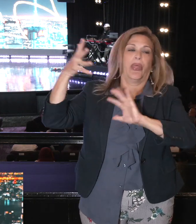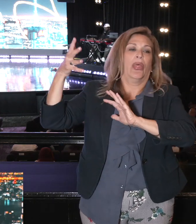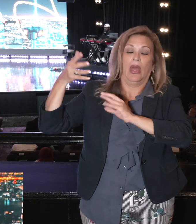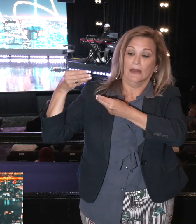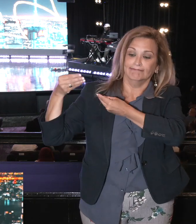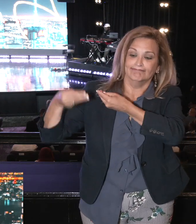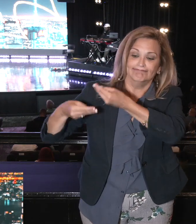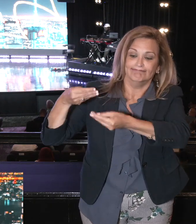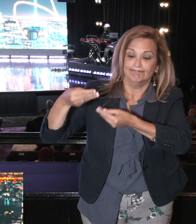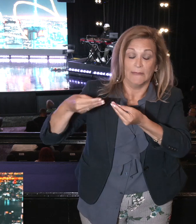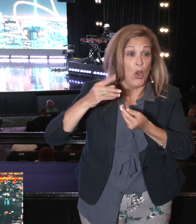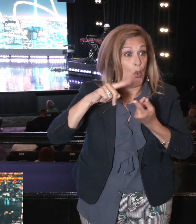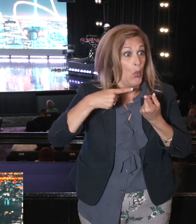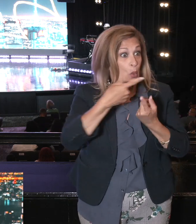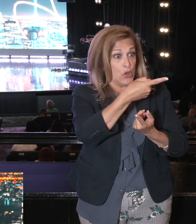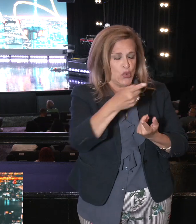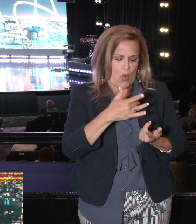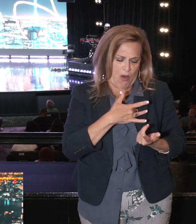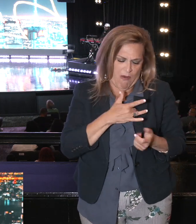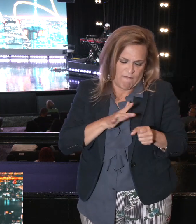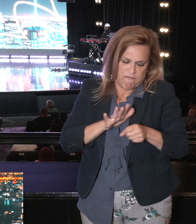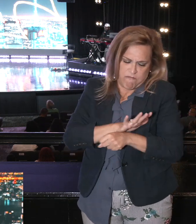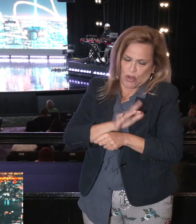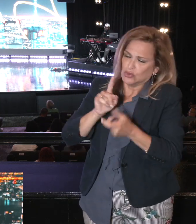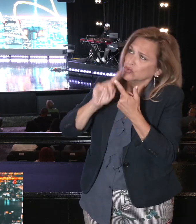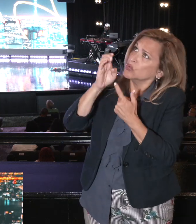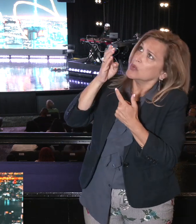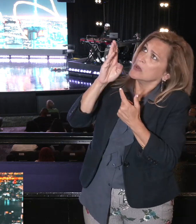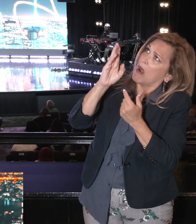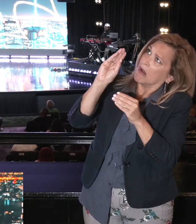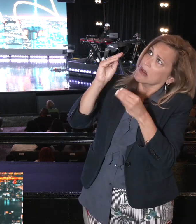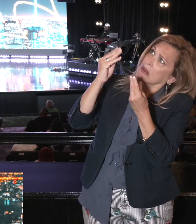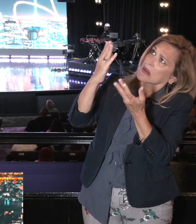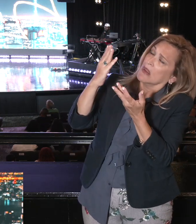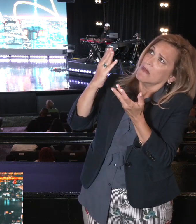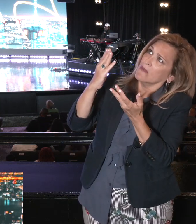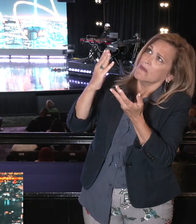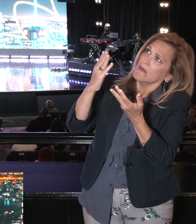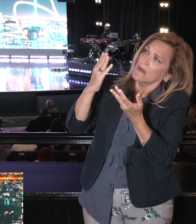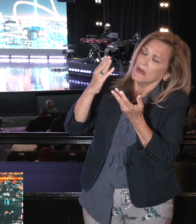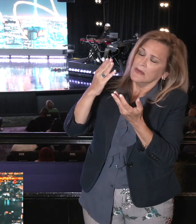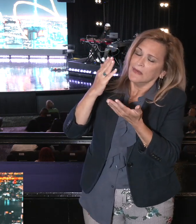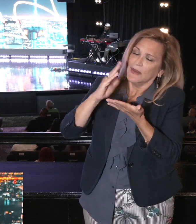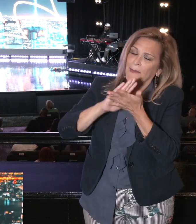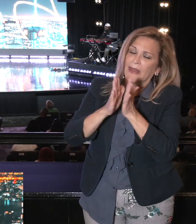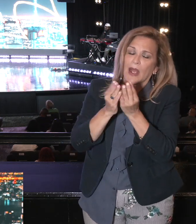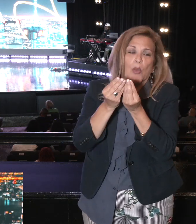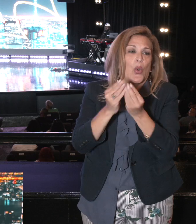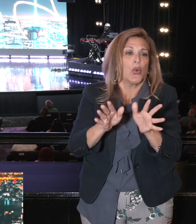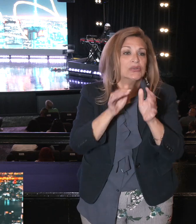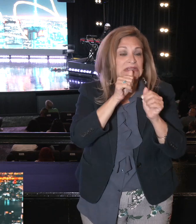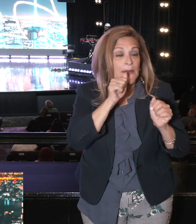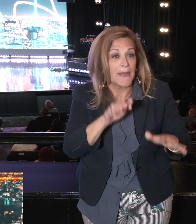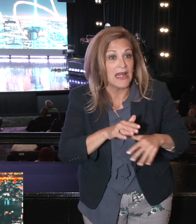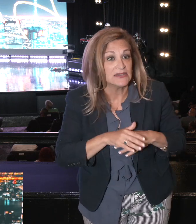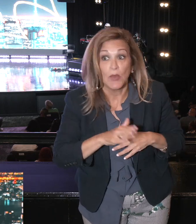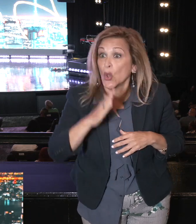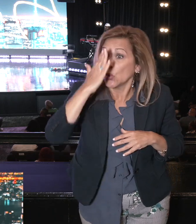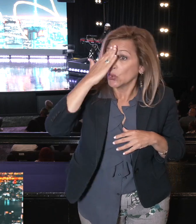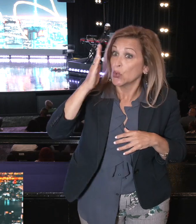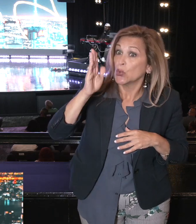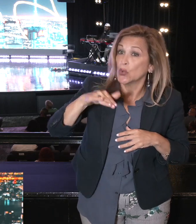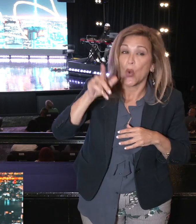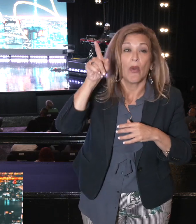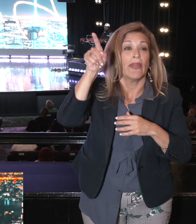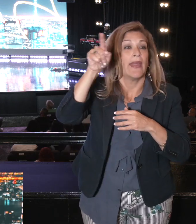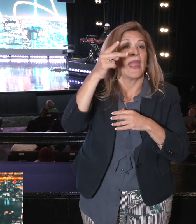blessings when you live wholeheartedly. But when you don't. Well there's consequences. The U.S. of Health and Human Resources. Has